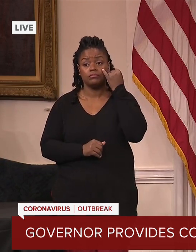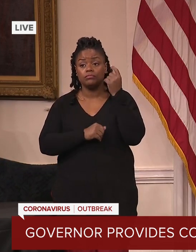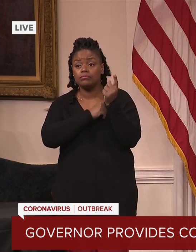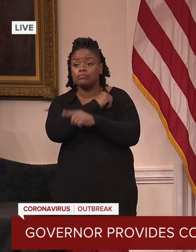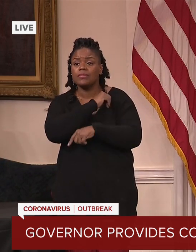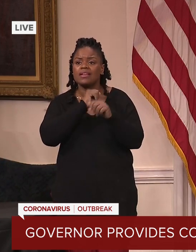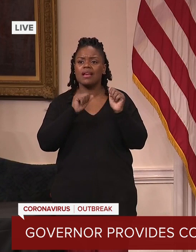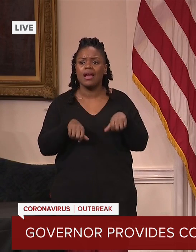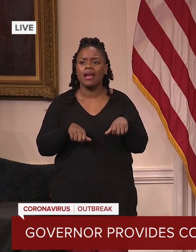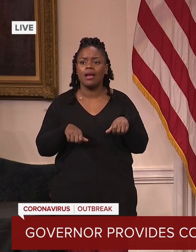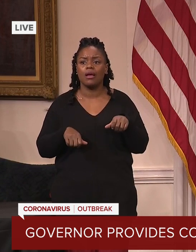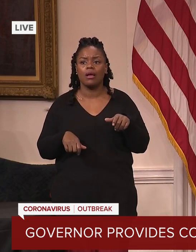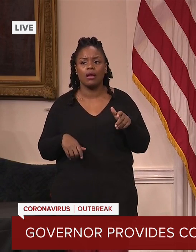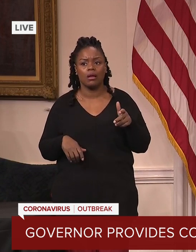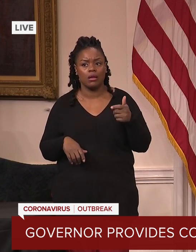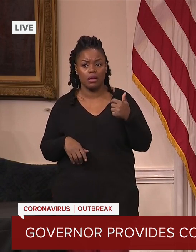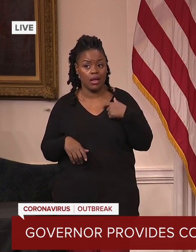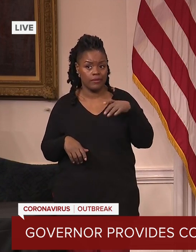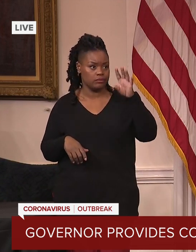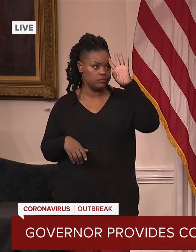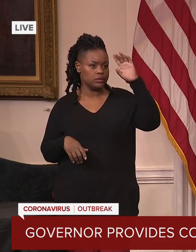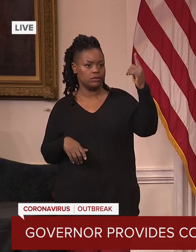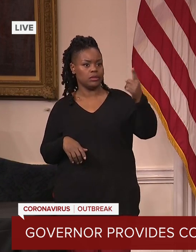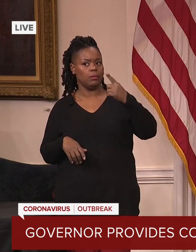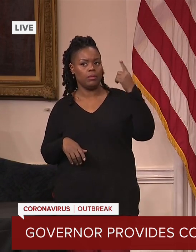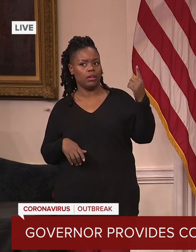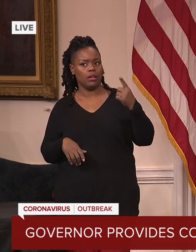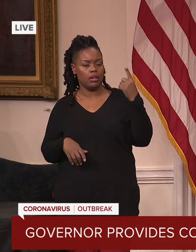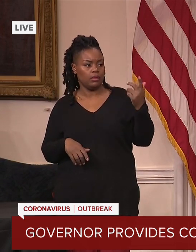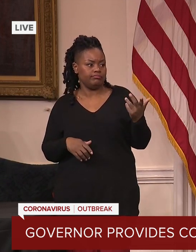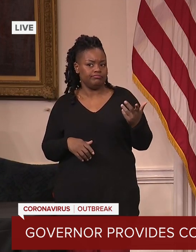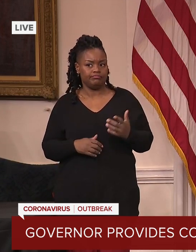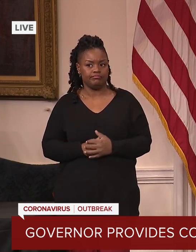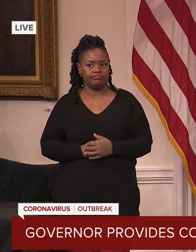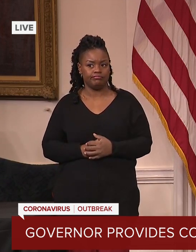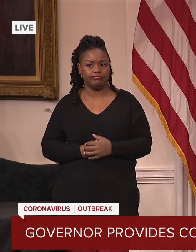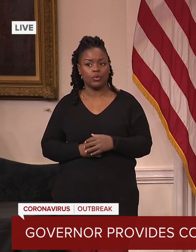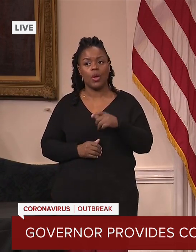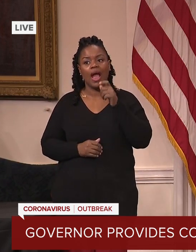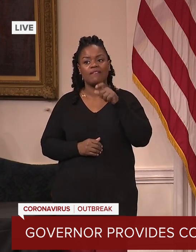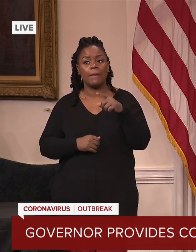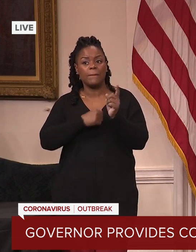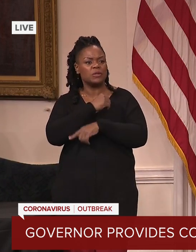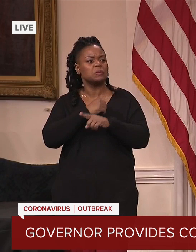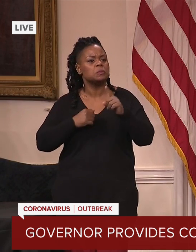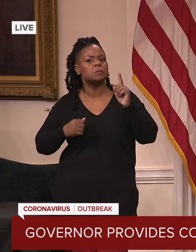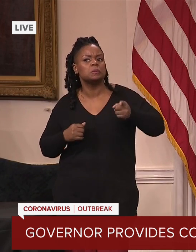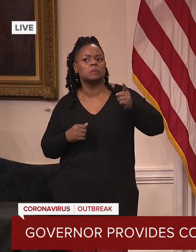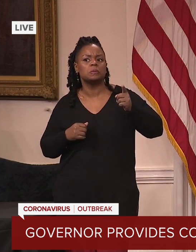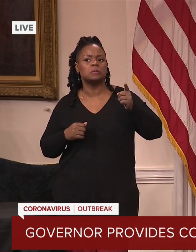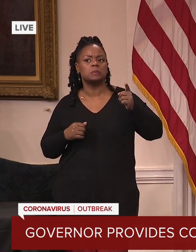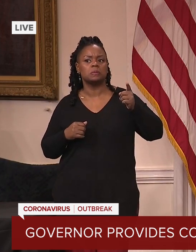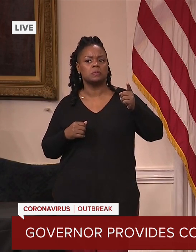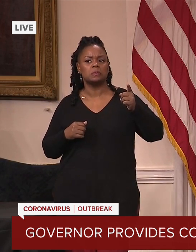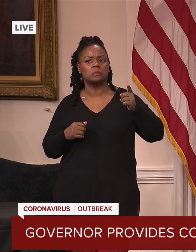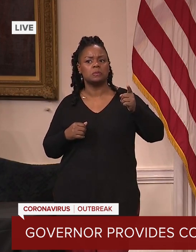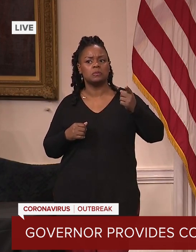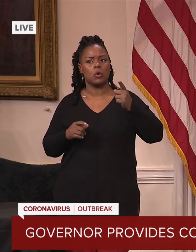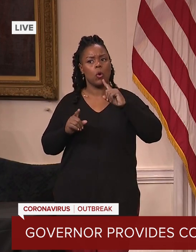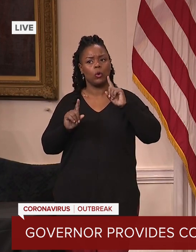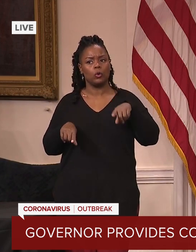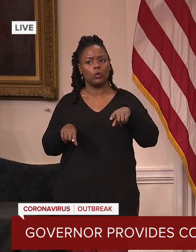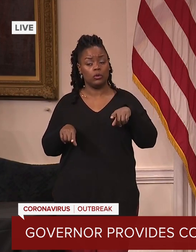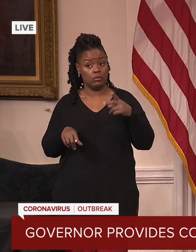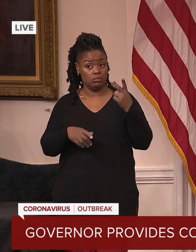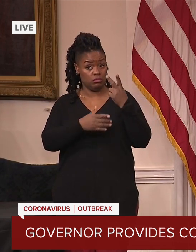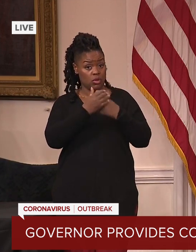I think we will have recourse. I'm not sure exactly what that will be. Hopefully we won't need to utilize it, but it has the full force and effect of law. I mean, it is a federal contract, but